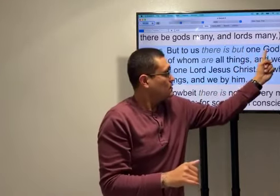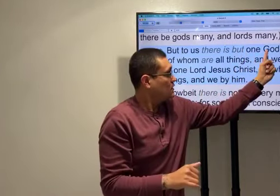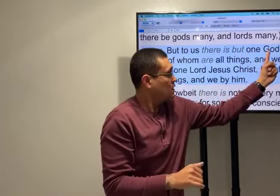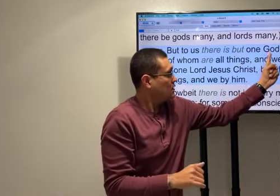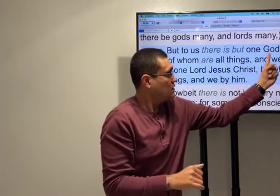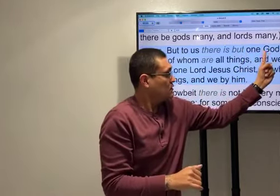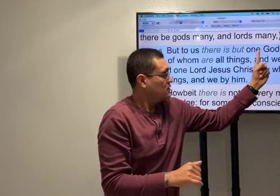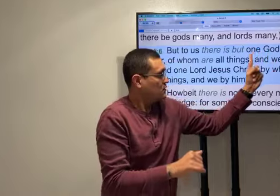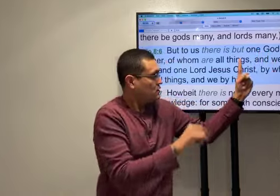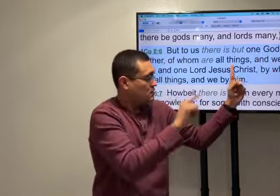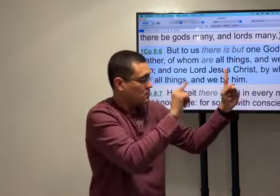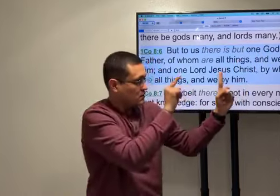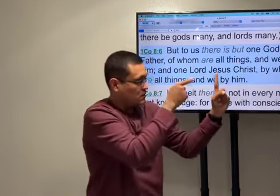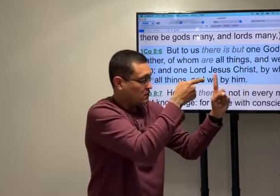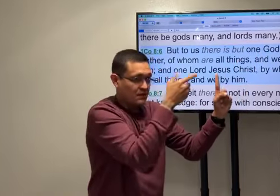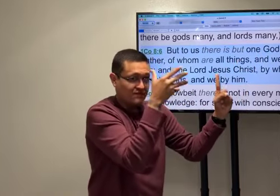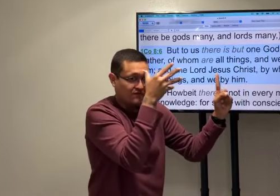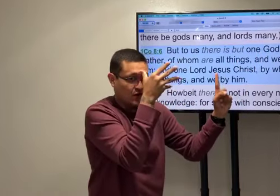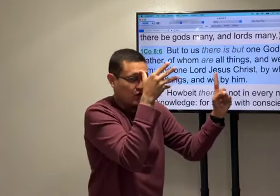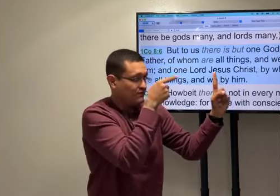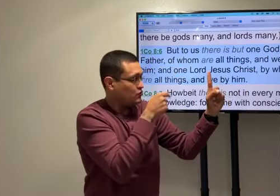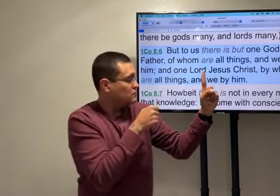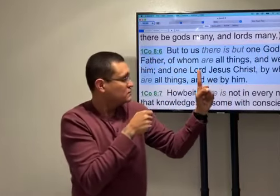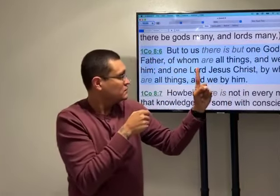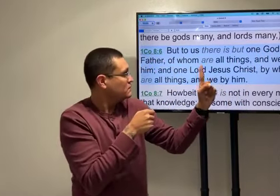There is one God. The Father.